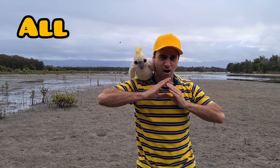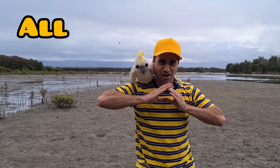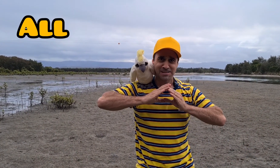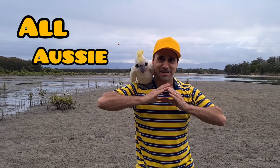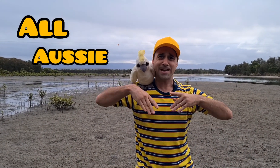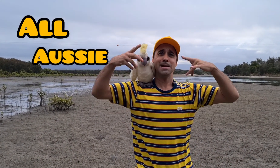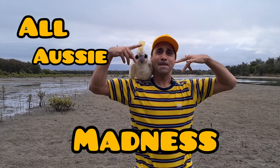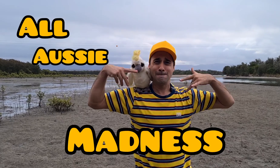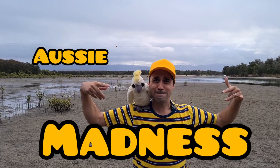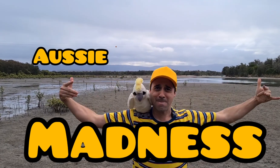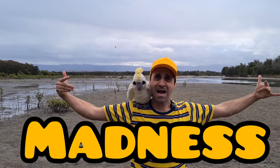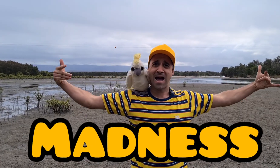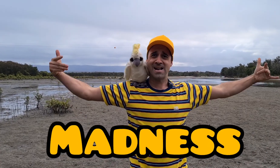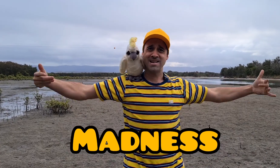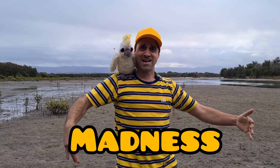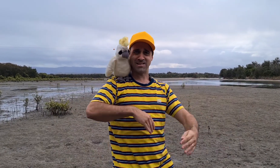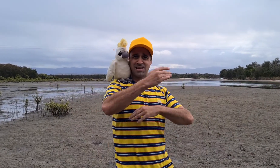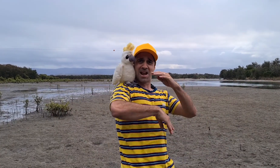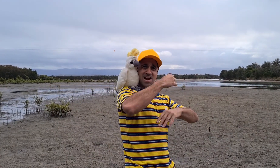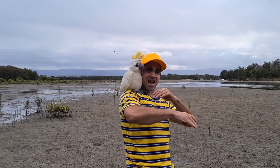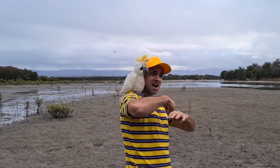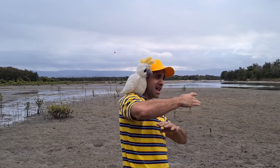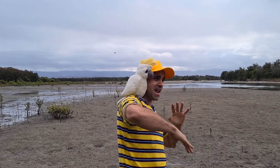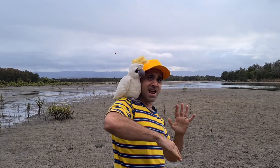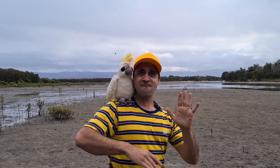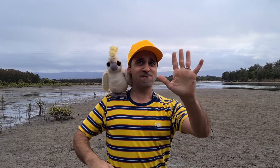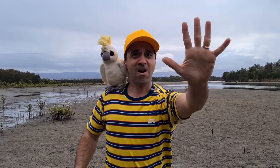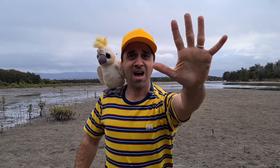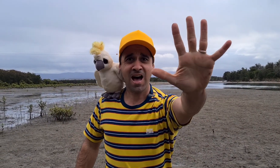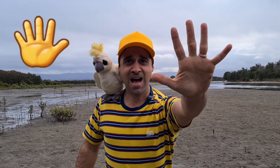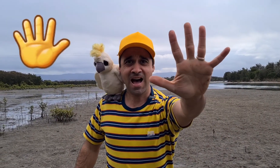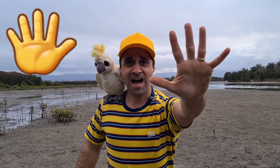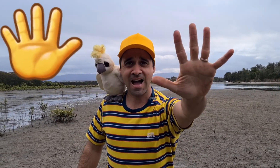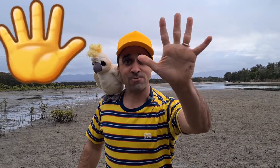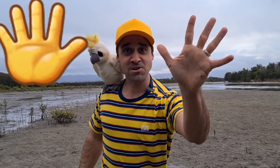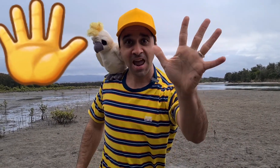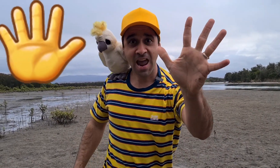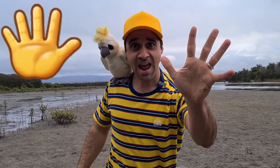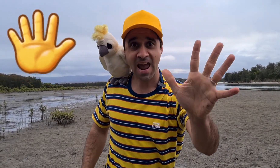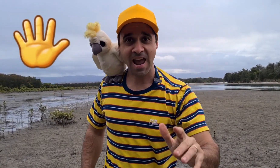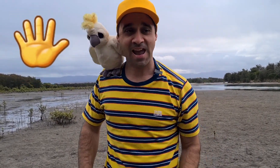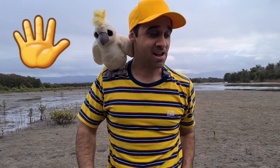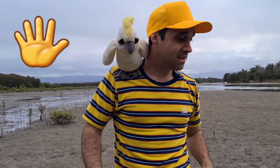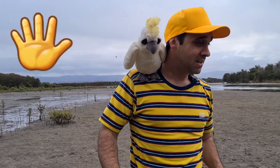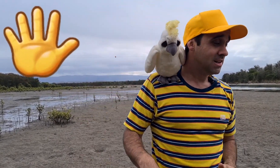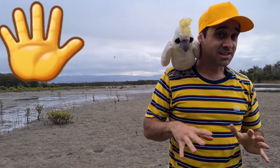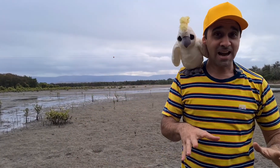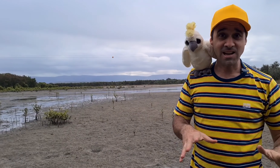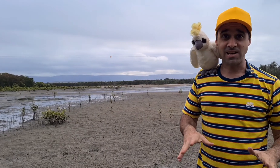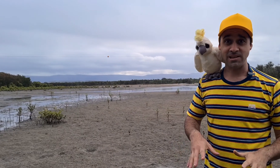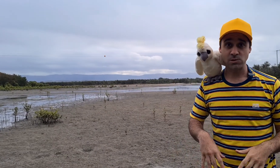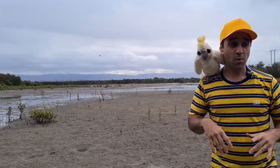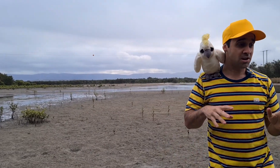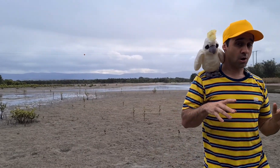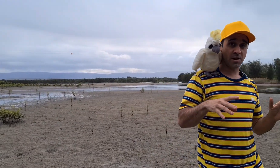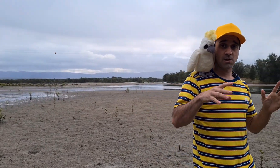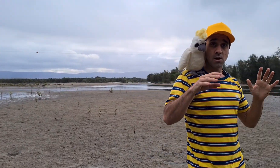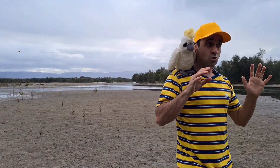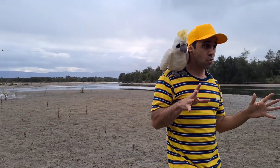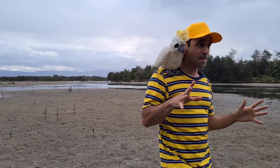Aussie madness. Can I get an F5? Yeah. Today kids, we're going crab